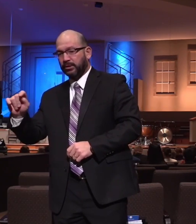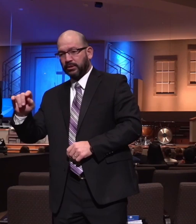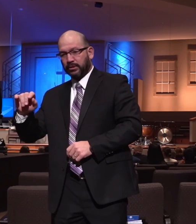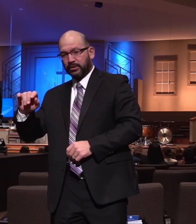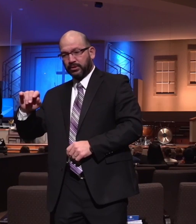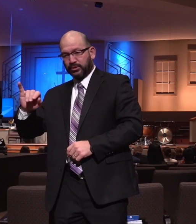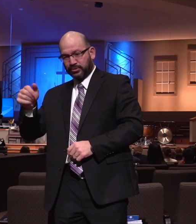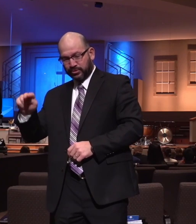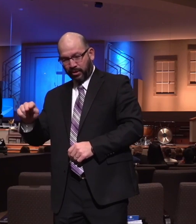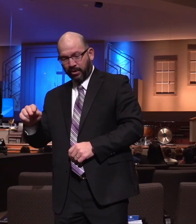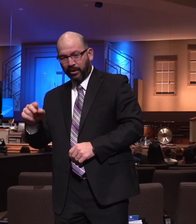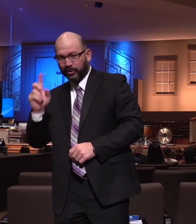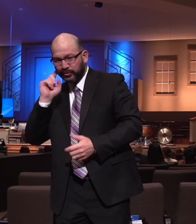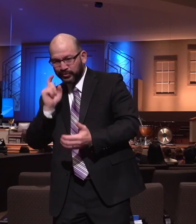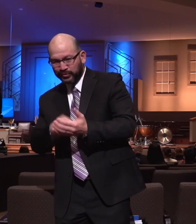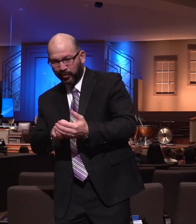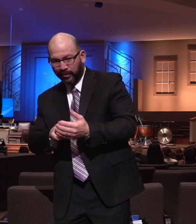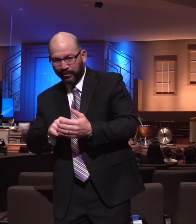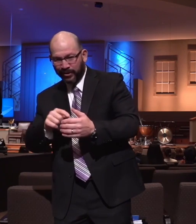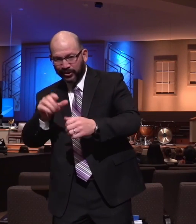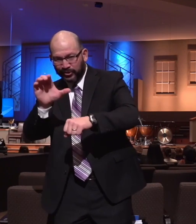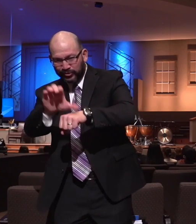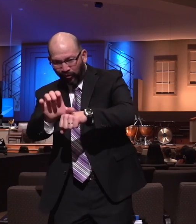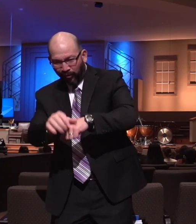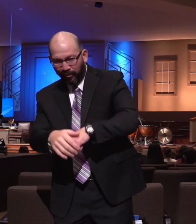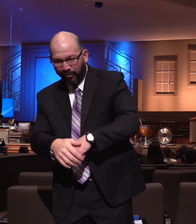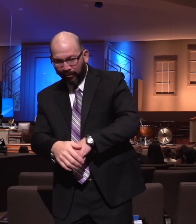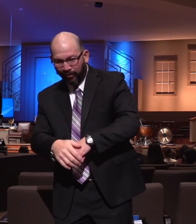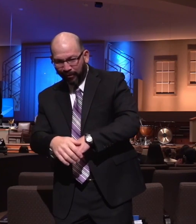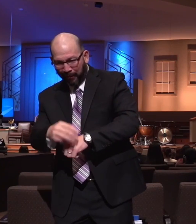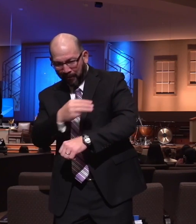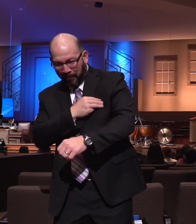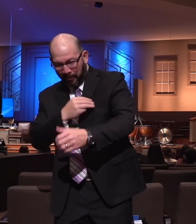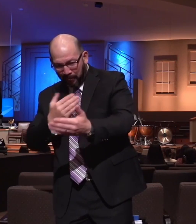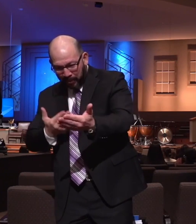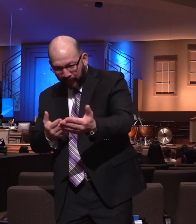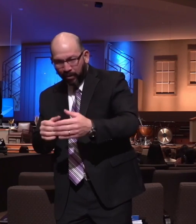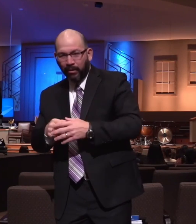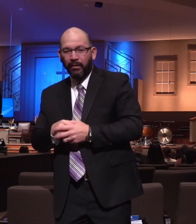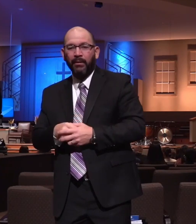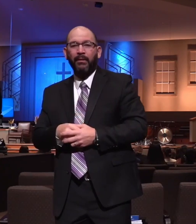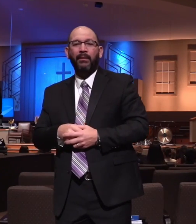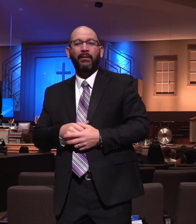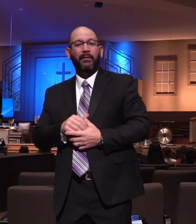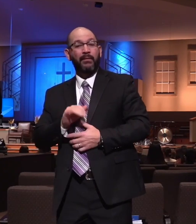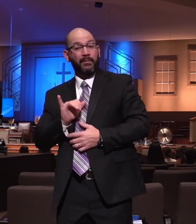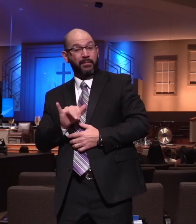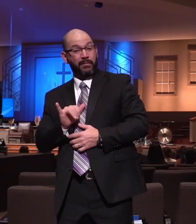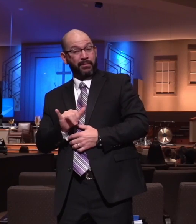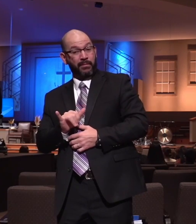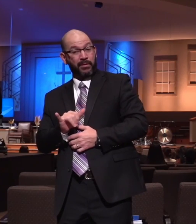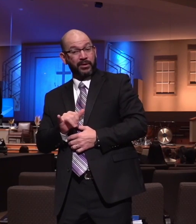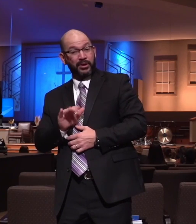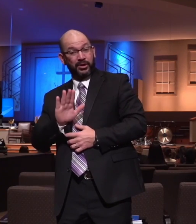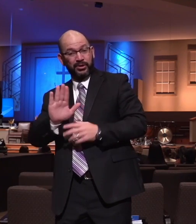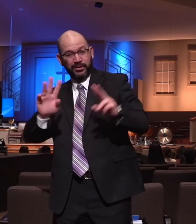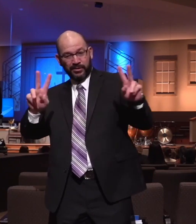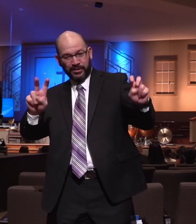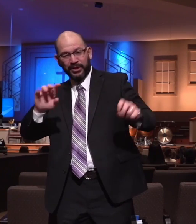church, the lady to whom he is writing, likely the church at Ephesus. Whether this was from a firsthand visit,